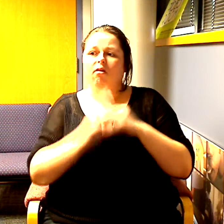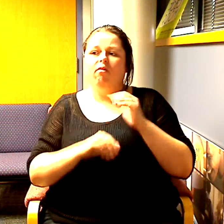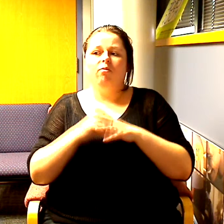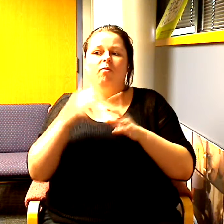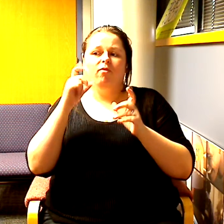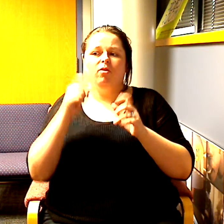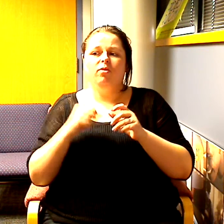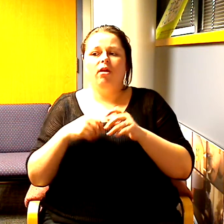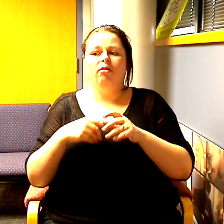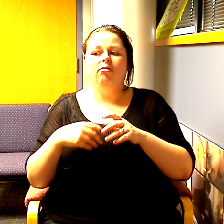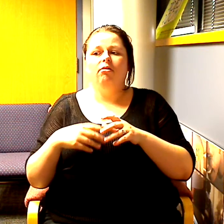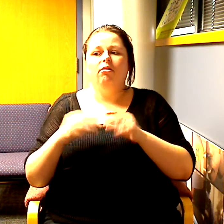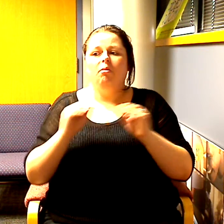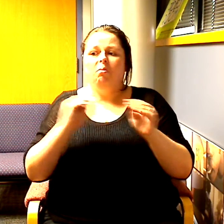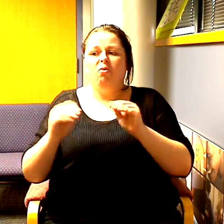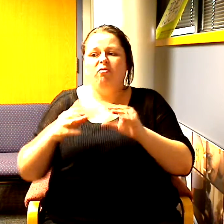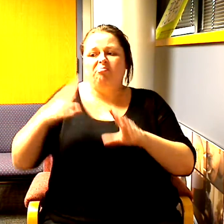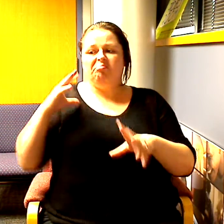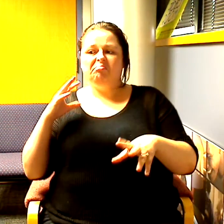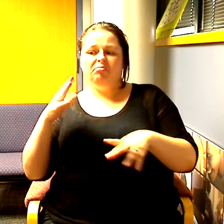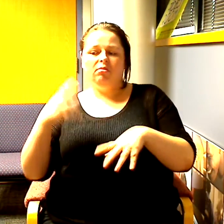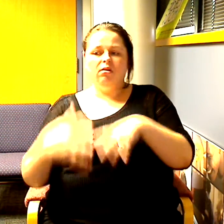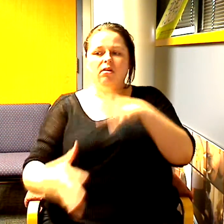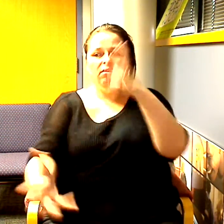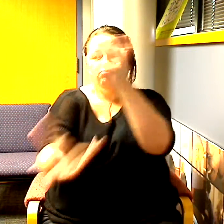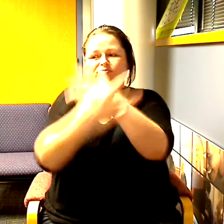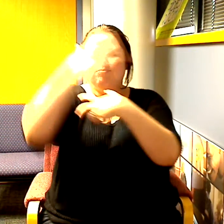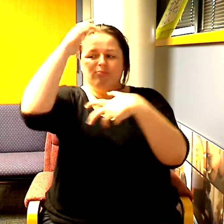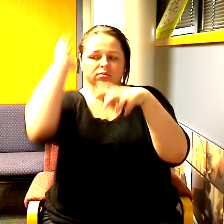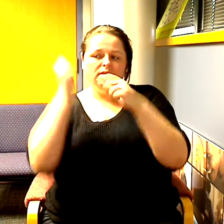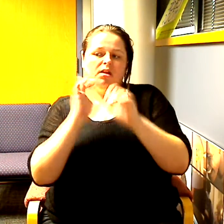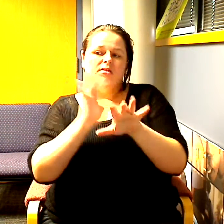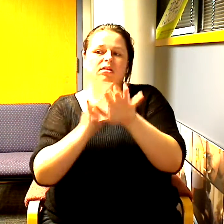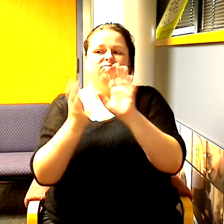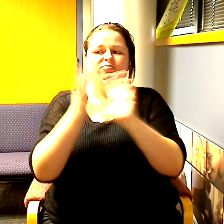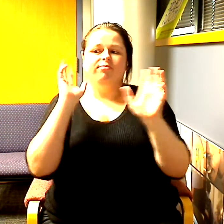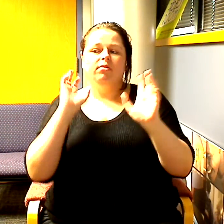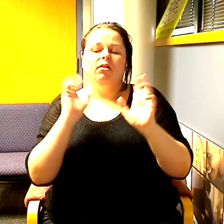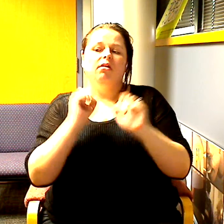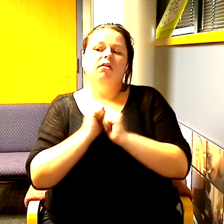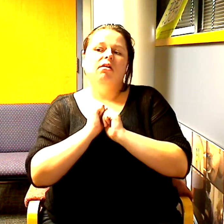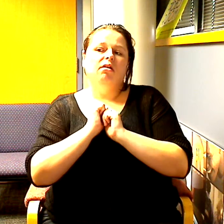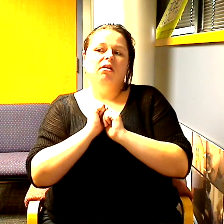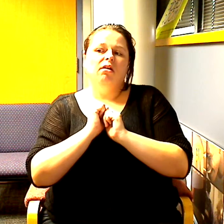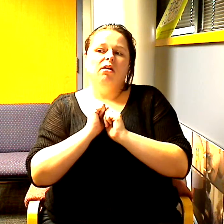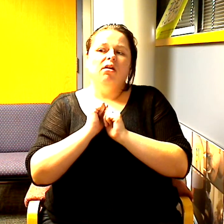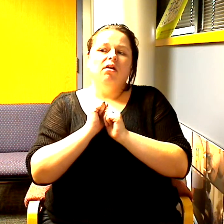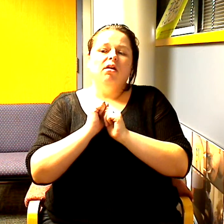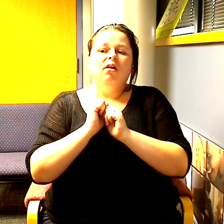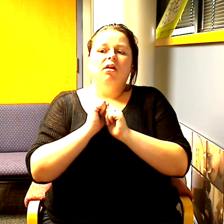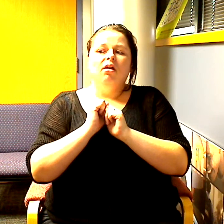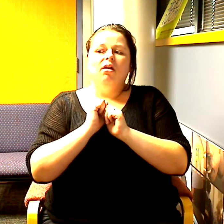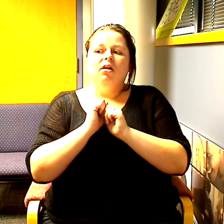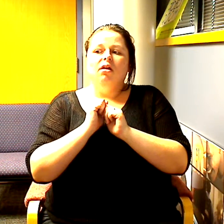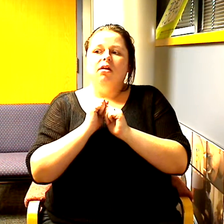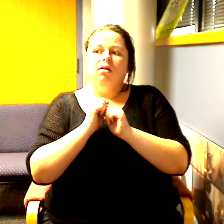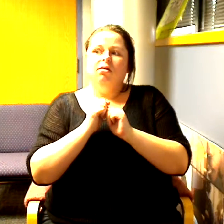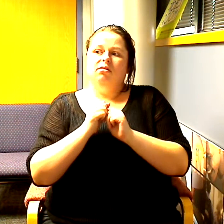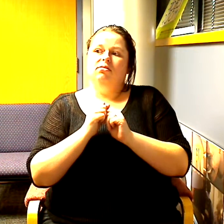was telling me to arch my back and put my hand in that guy's hair and of course barring surgery